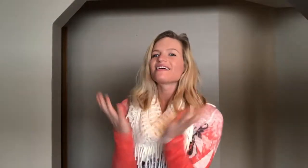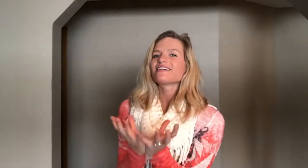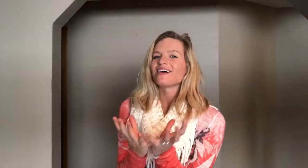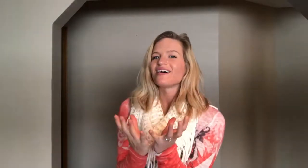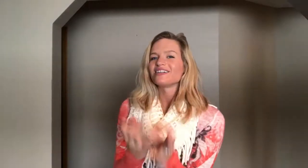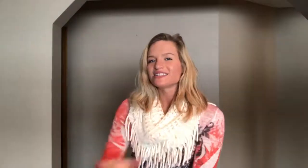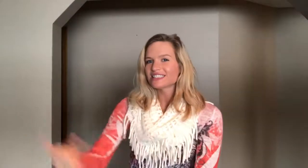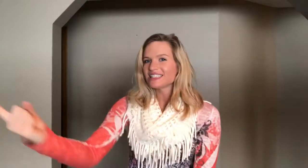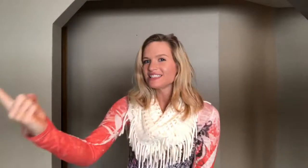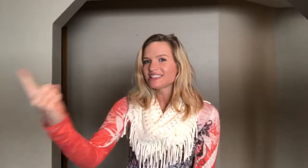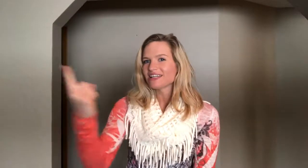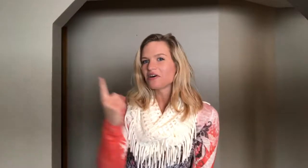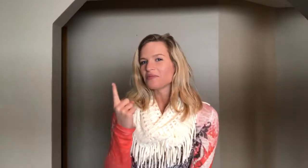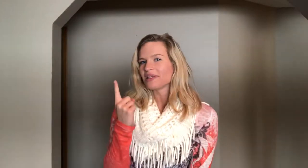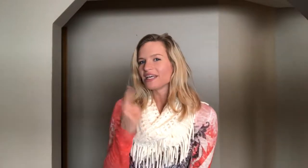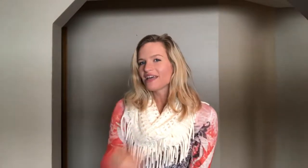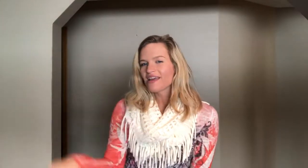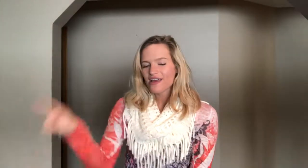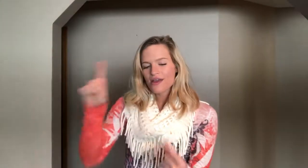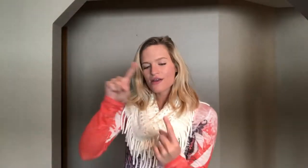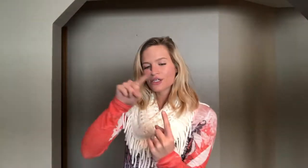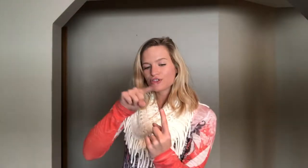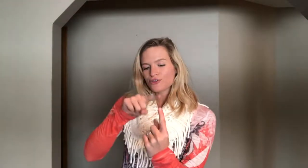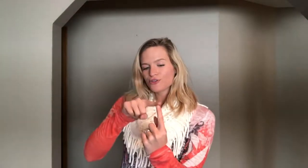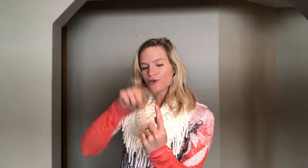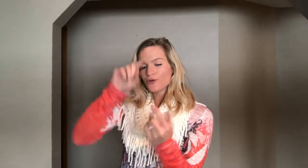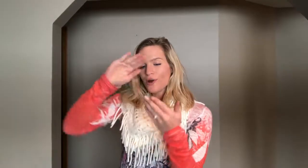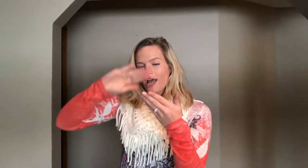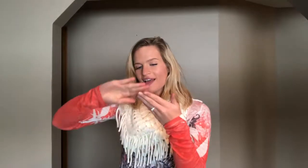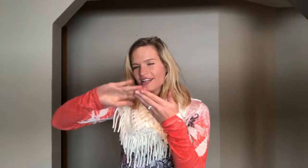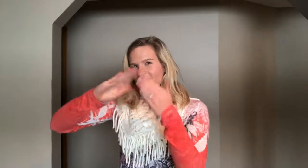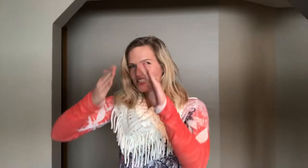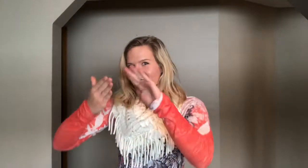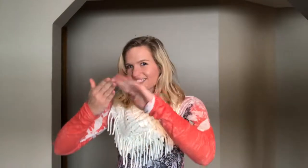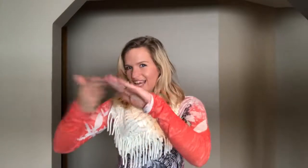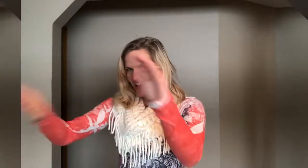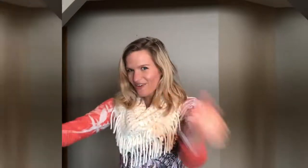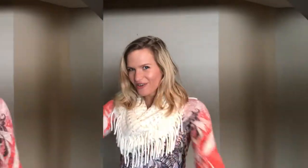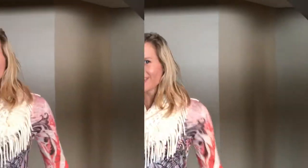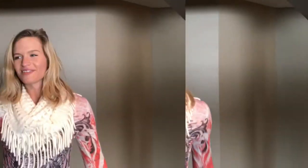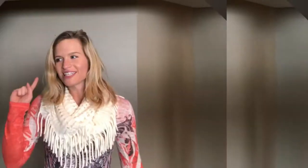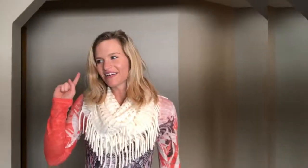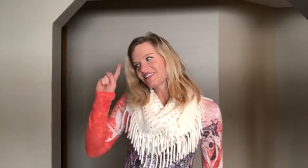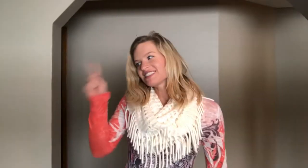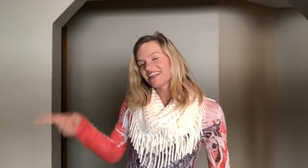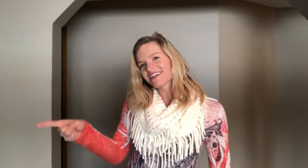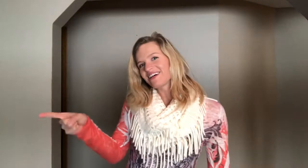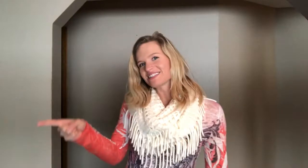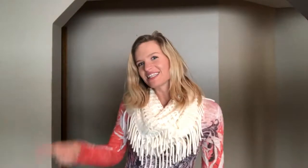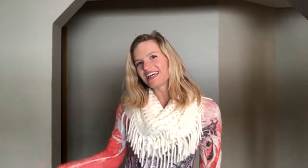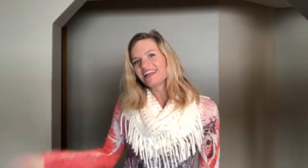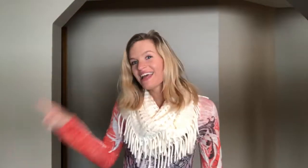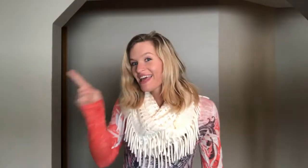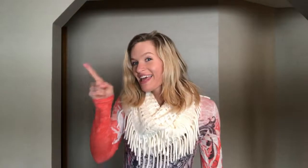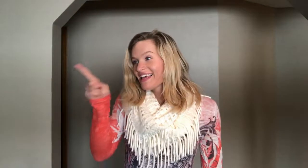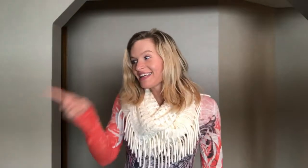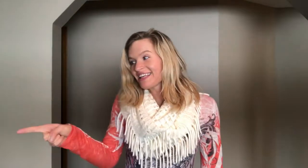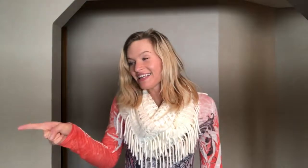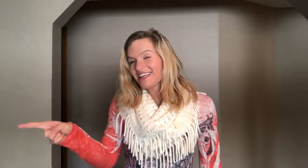Claus is coming to town. And we're talking about Santa Claus again. He